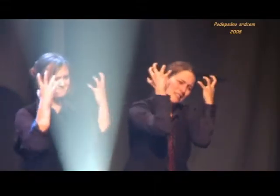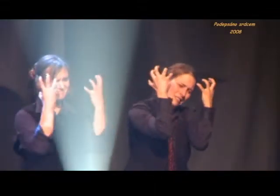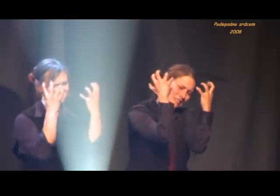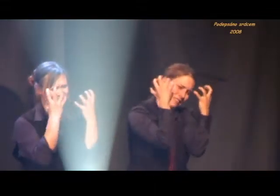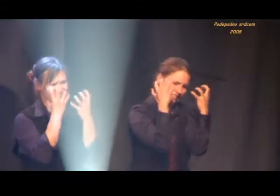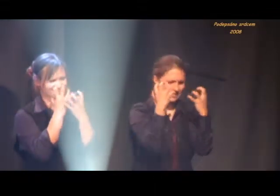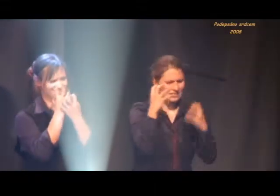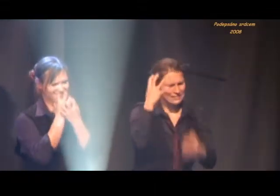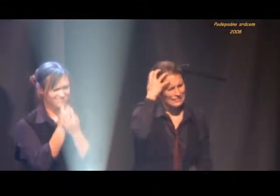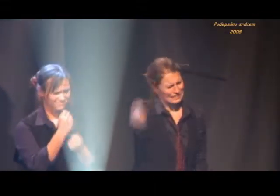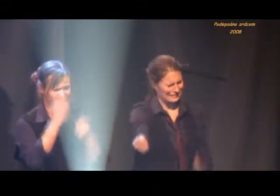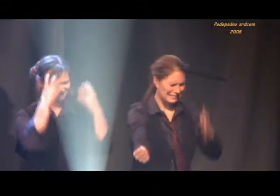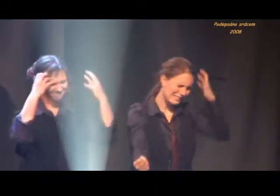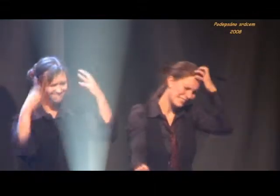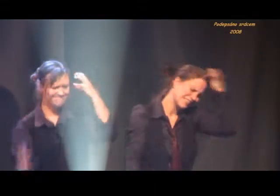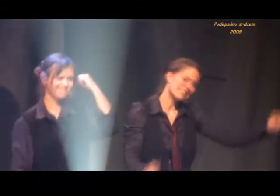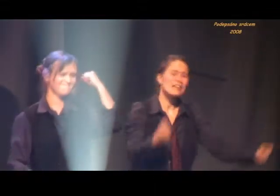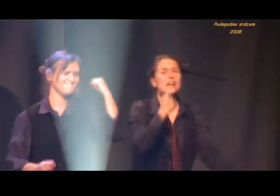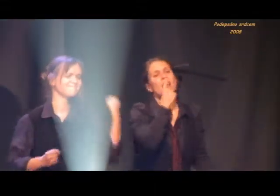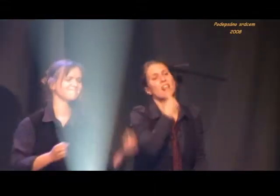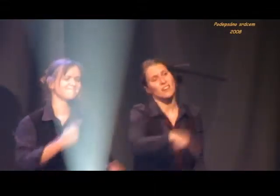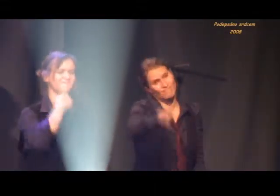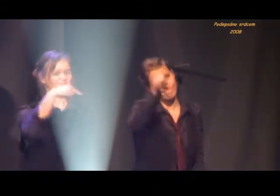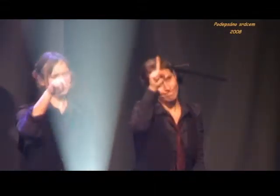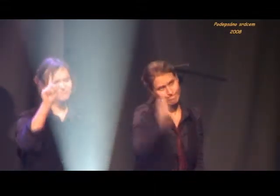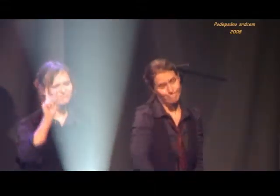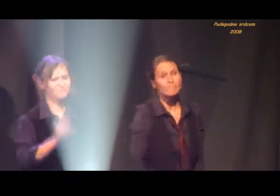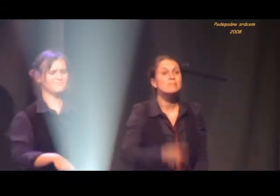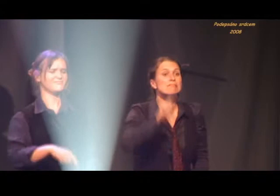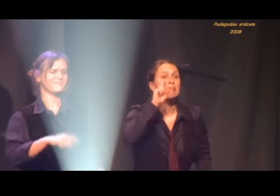I find it all so amusing.